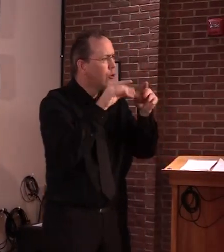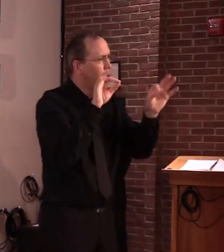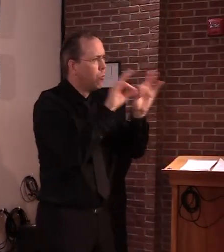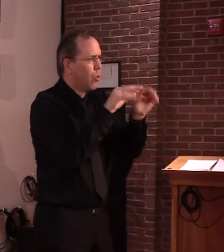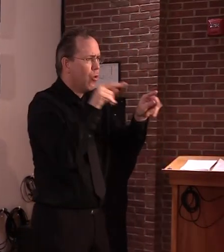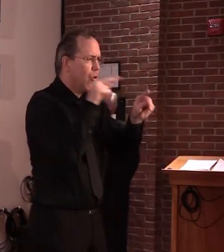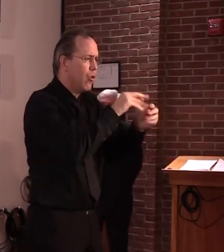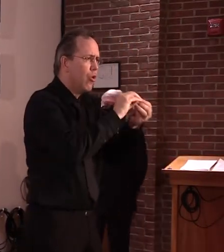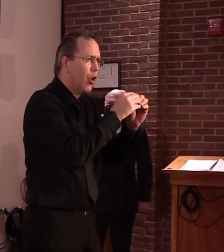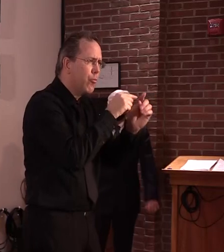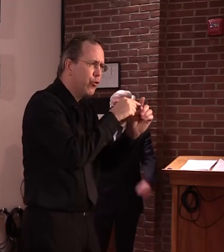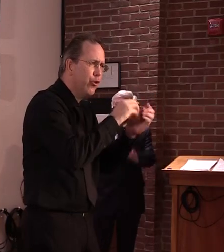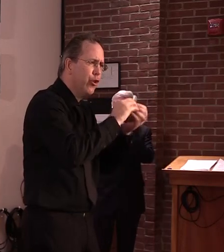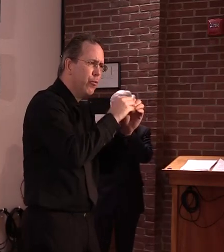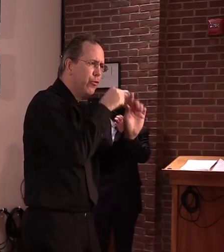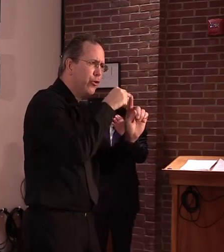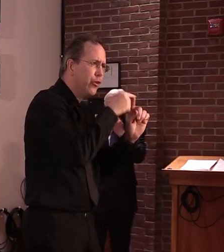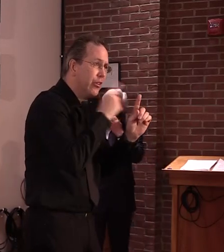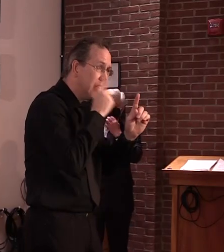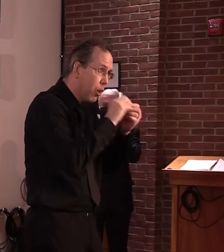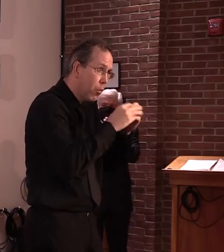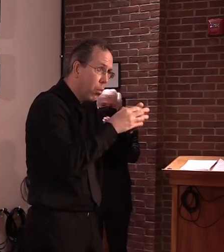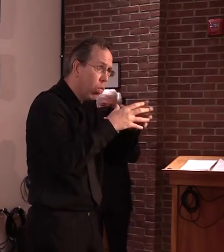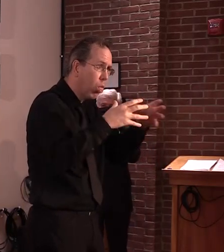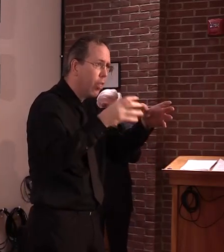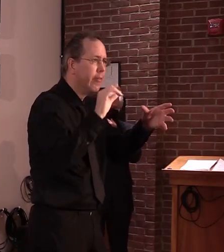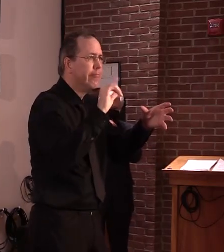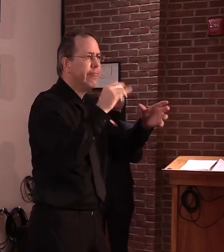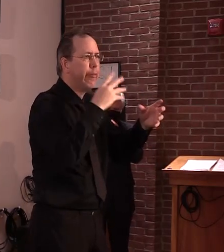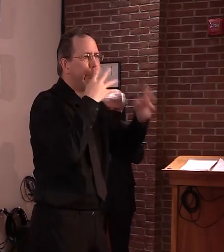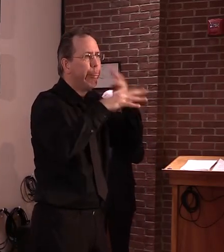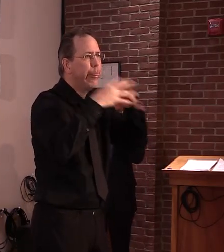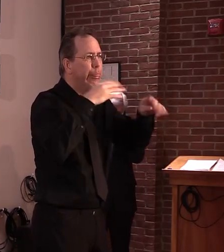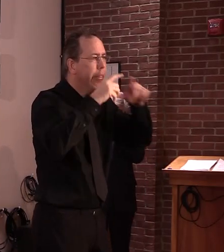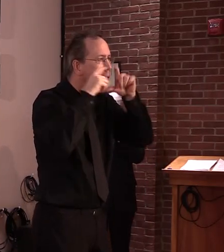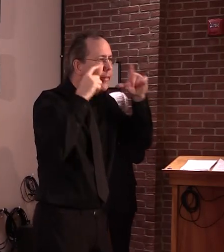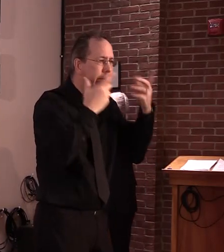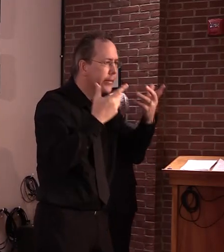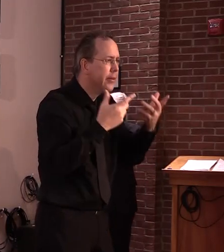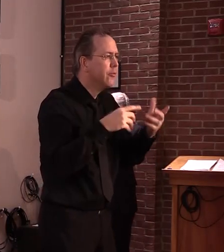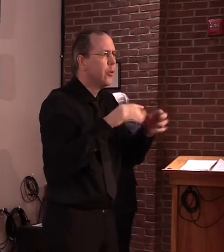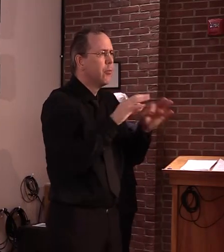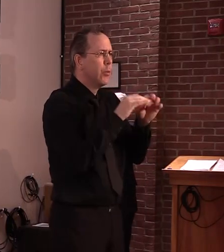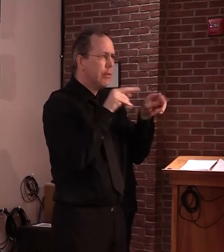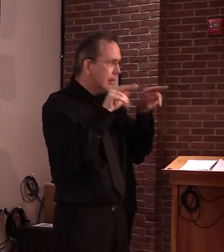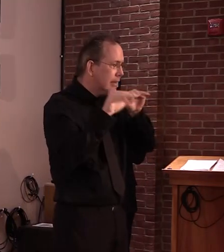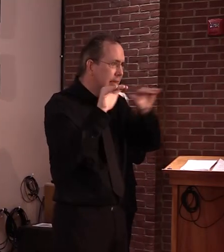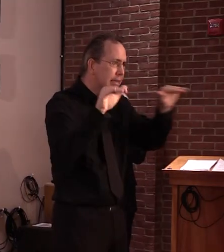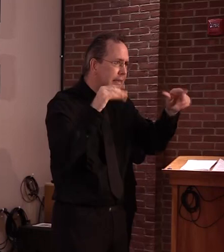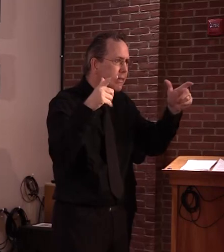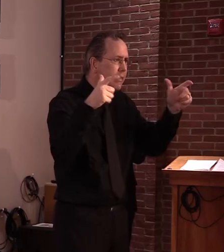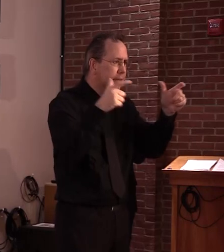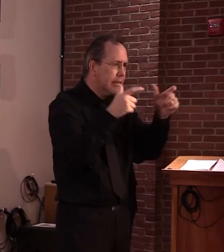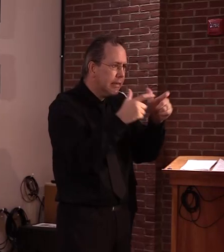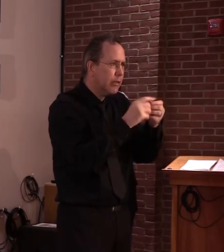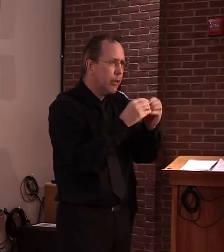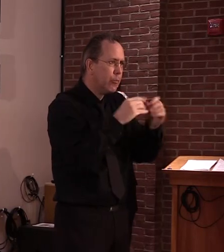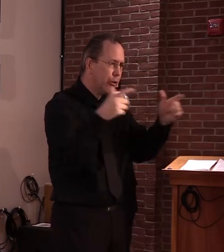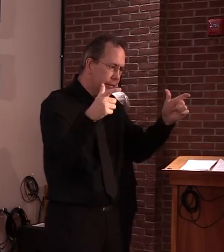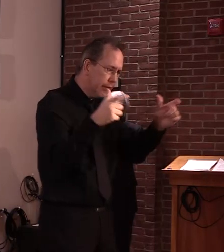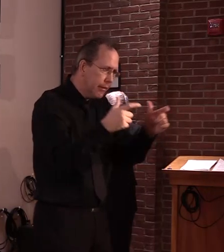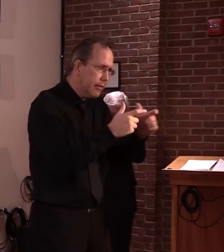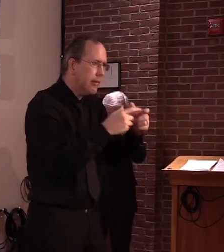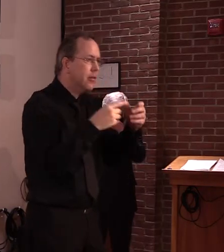having a problem, we're seeing difficulty in our compliance rates, then we'd have to take